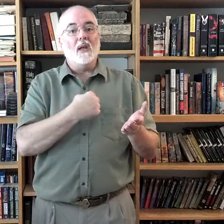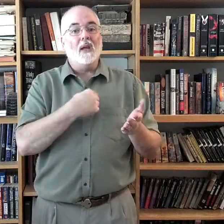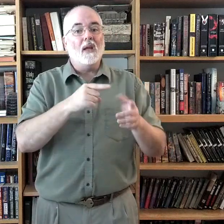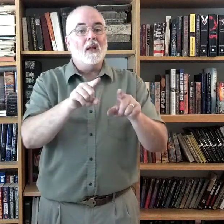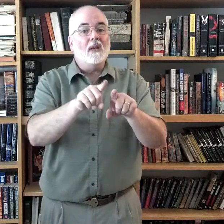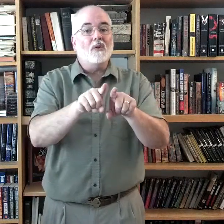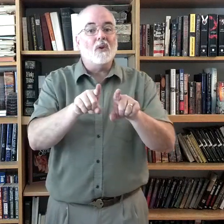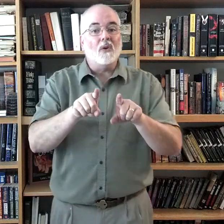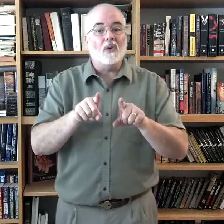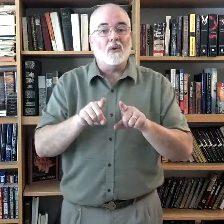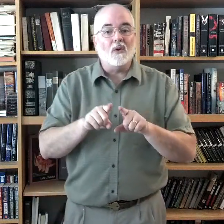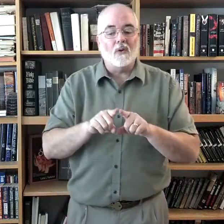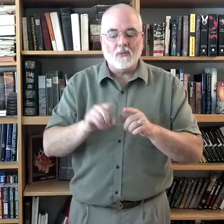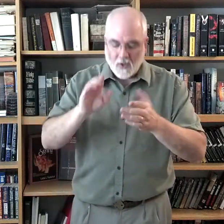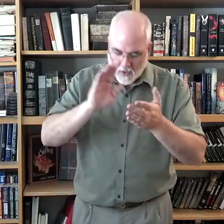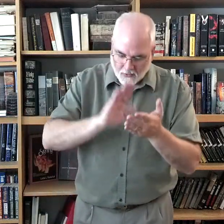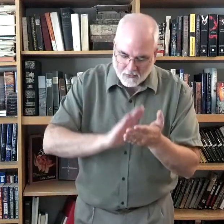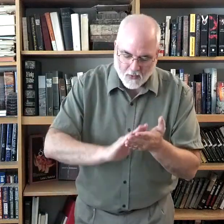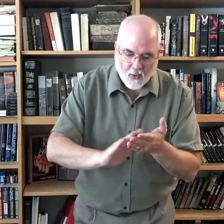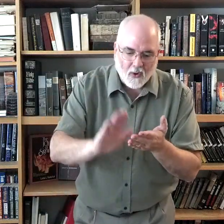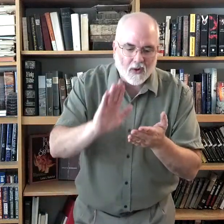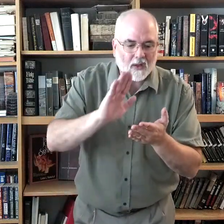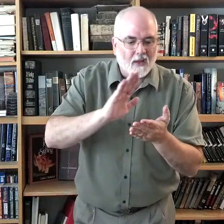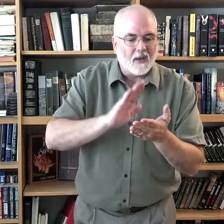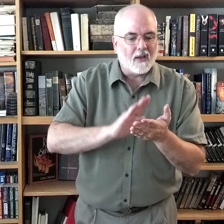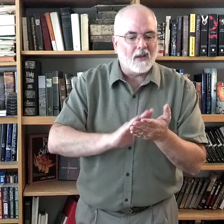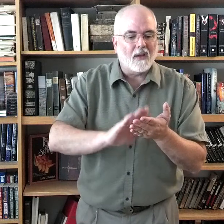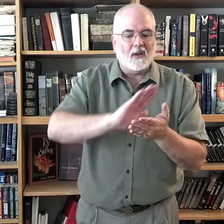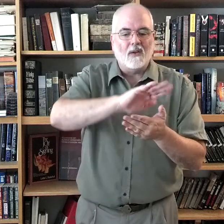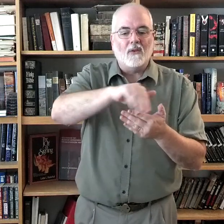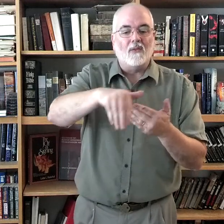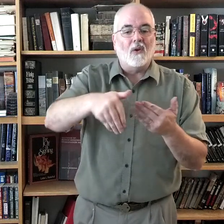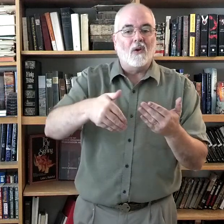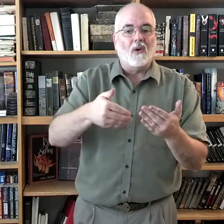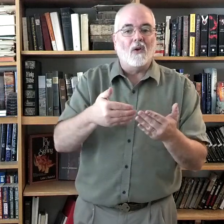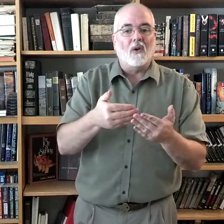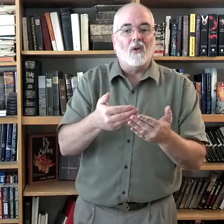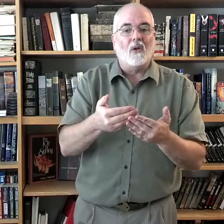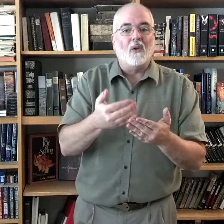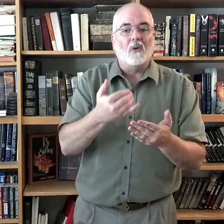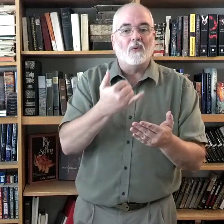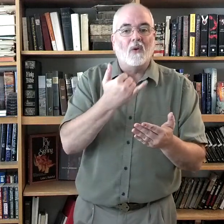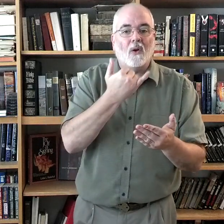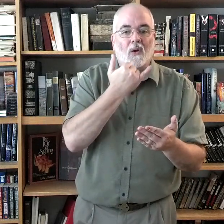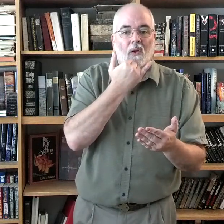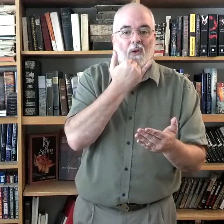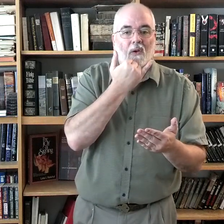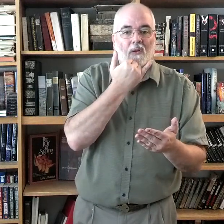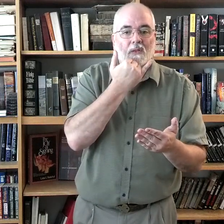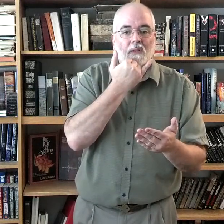in turn forgive all wrongs.